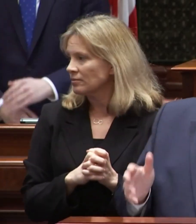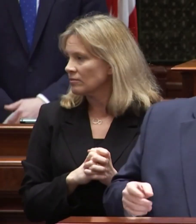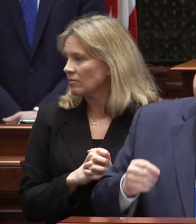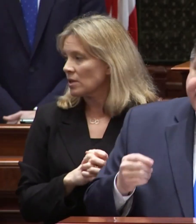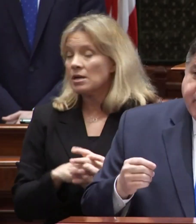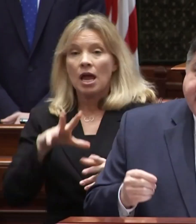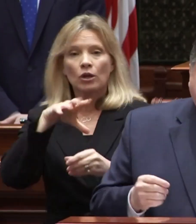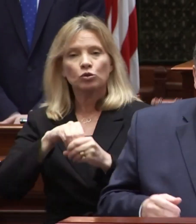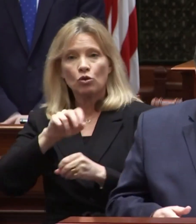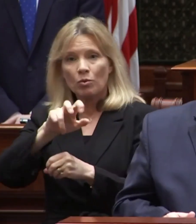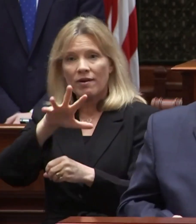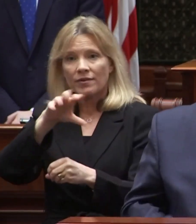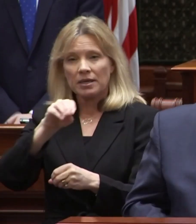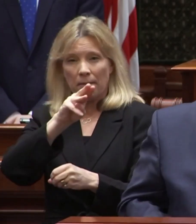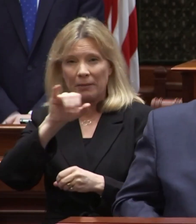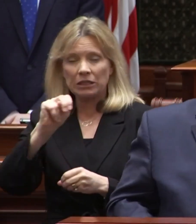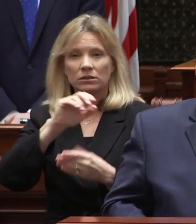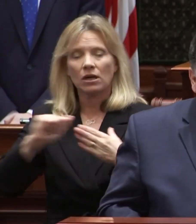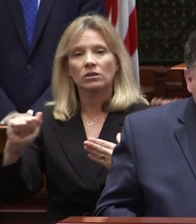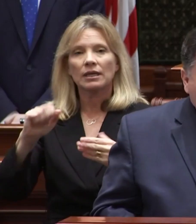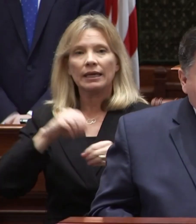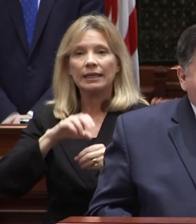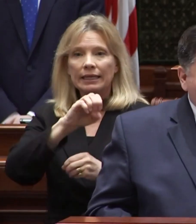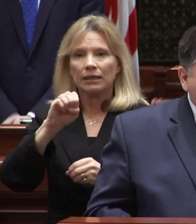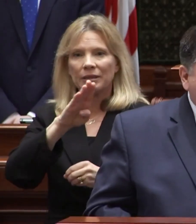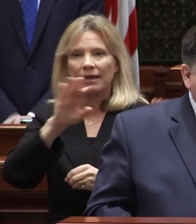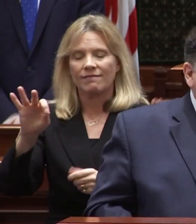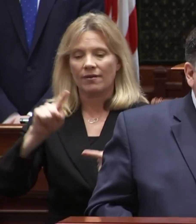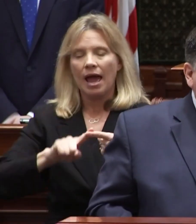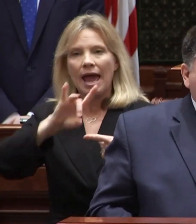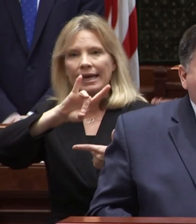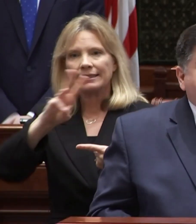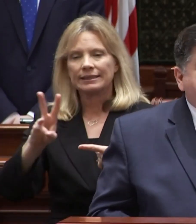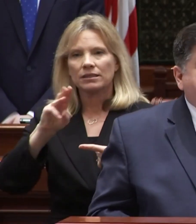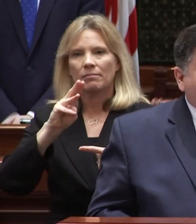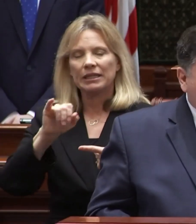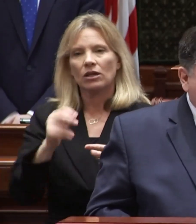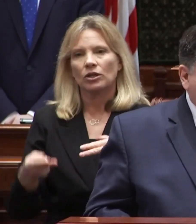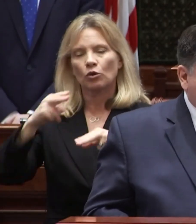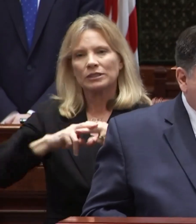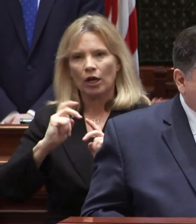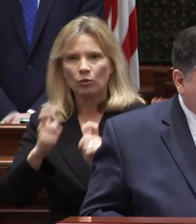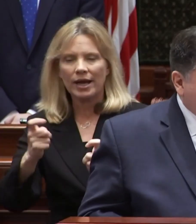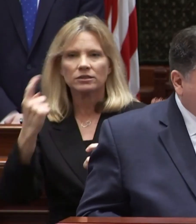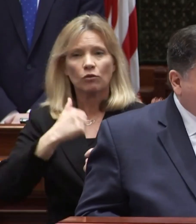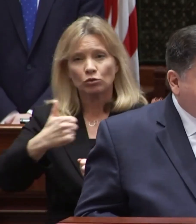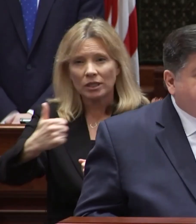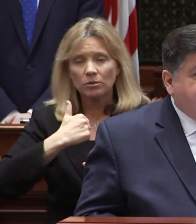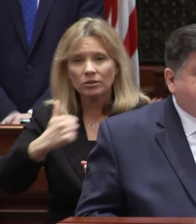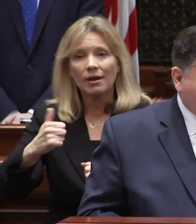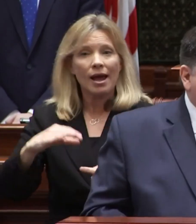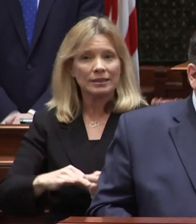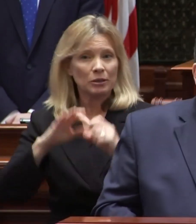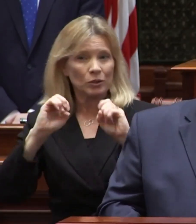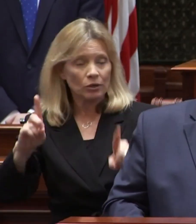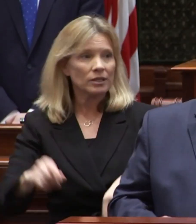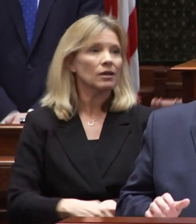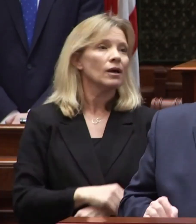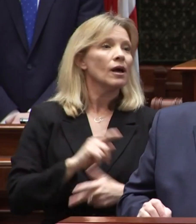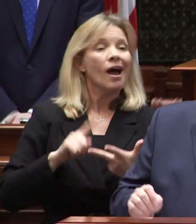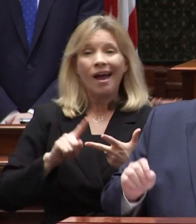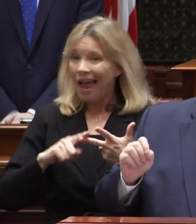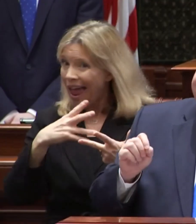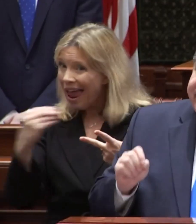that includes 350 million dollars in ebf an 86 million dollar increase in grants for transportation and special education